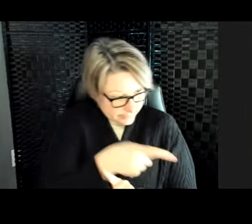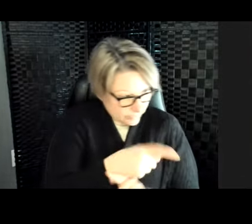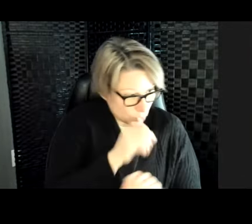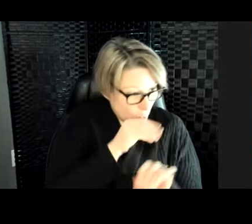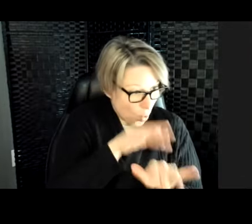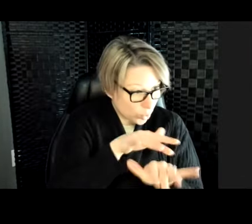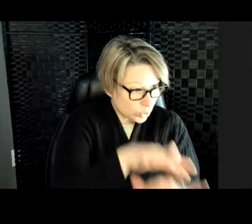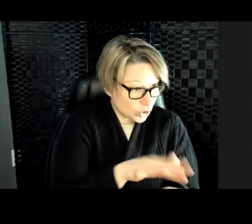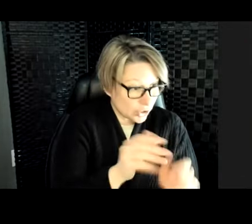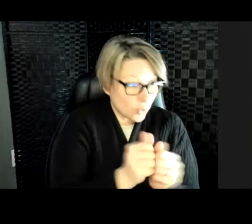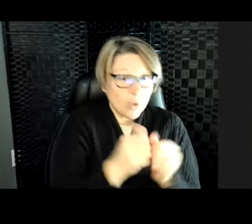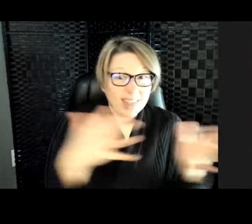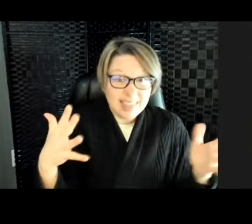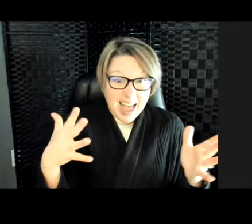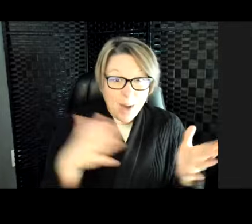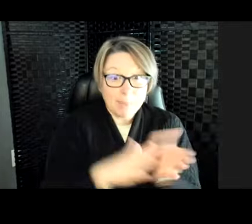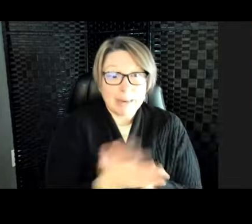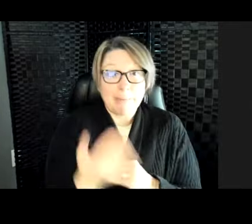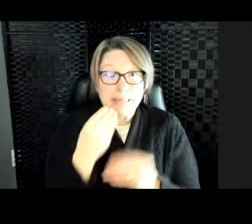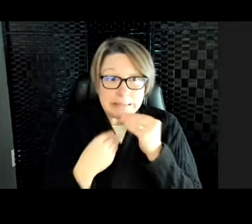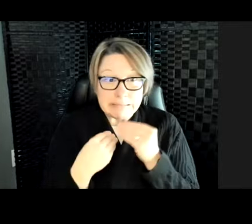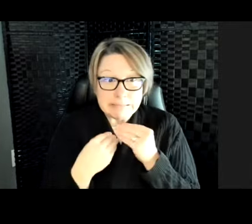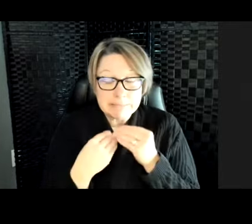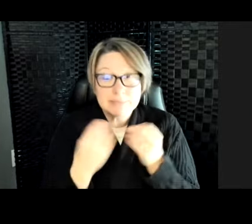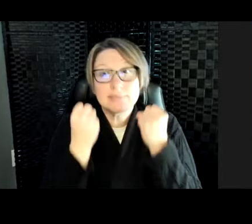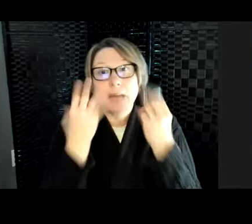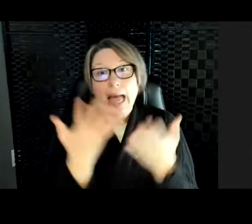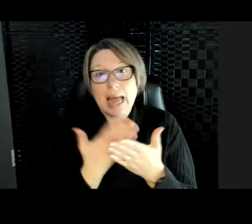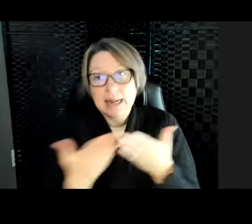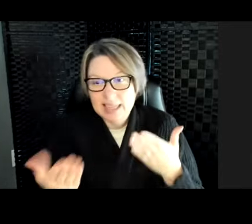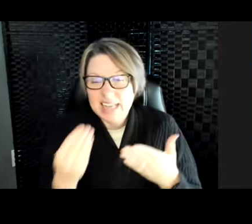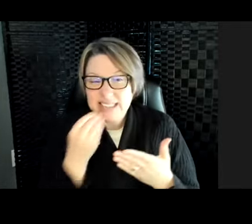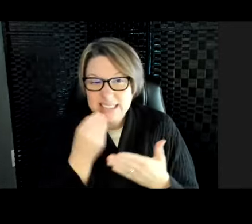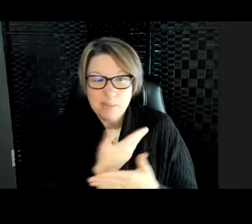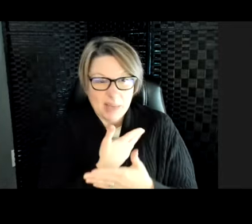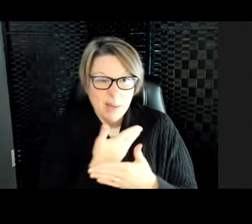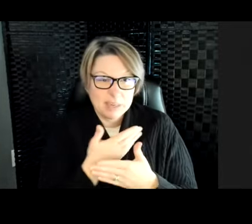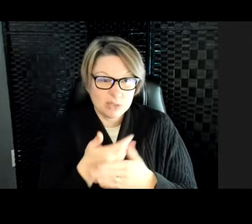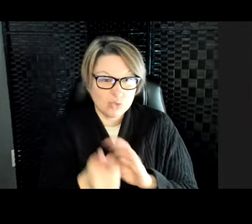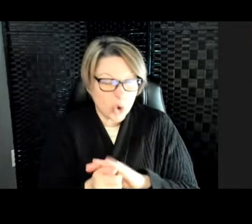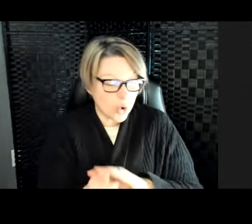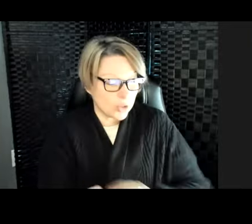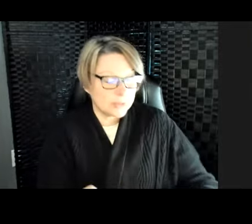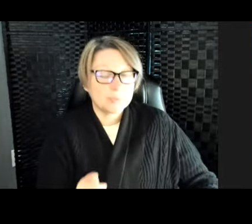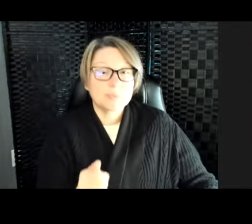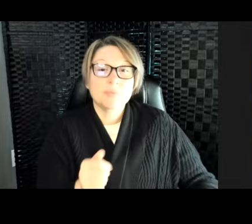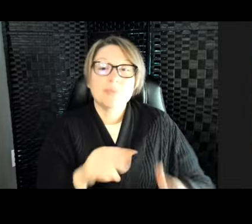So, there's a lot of things that eat little baby turtles. And that means that not very many of those turtles make it to the ocean.